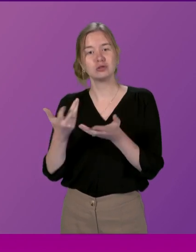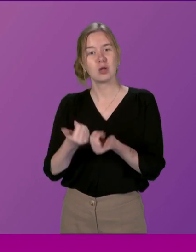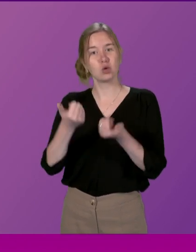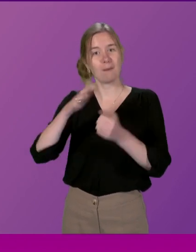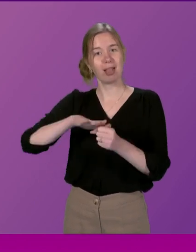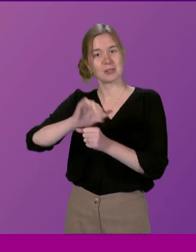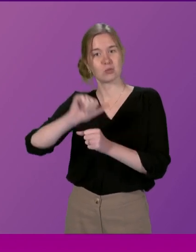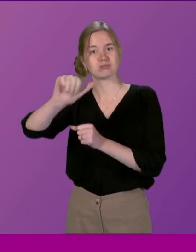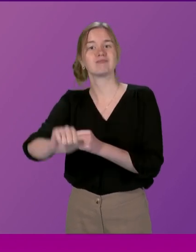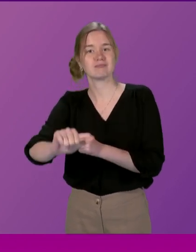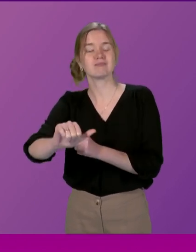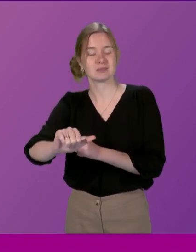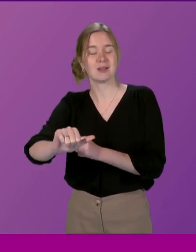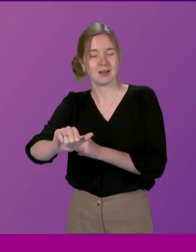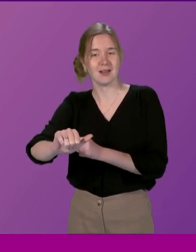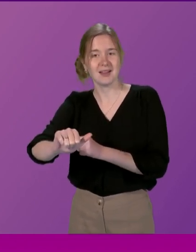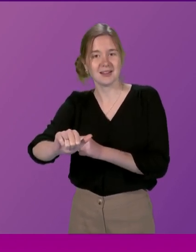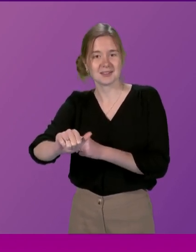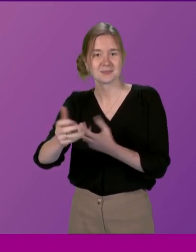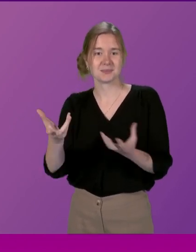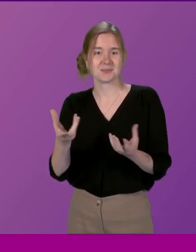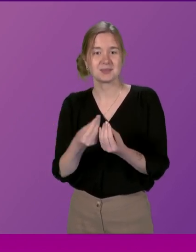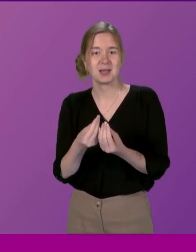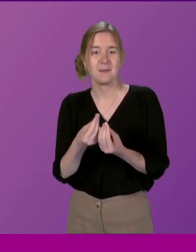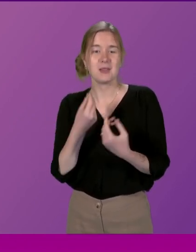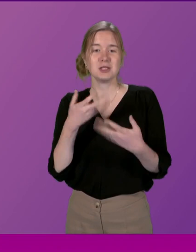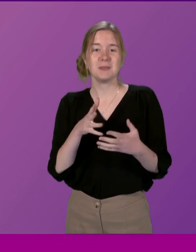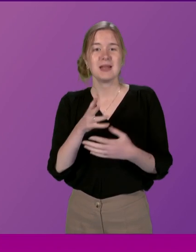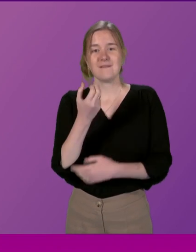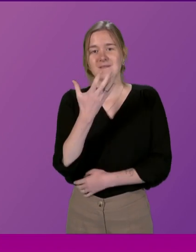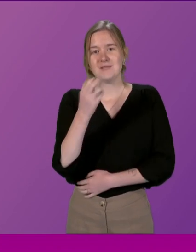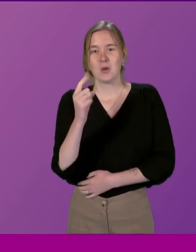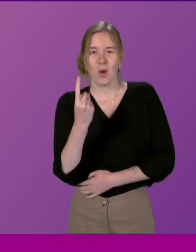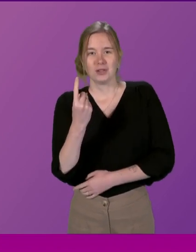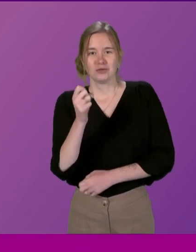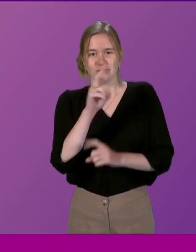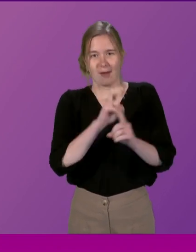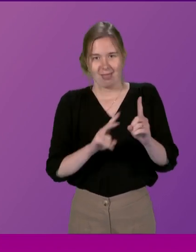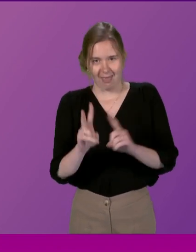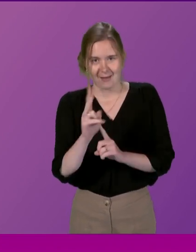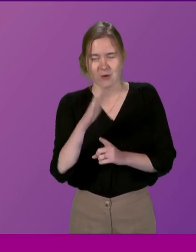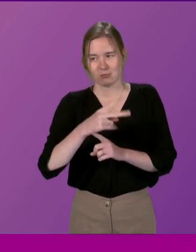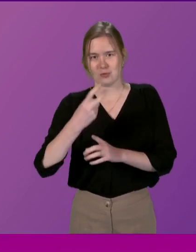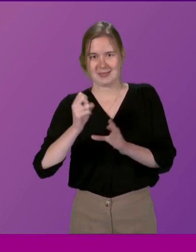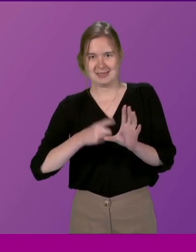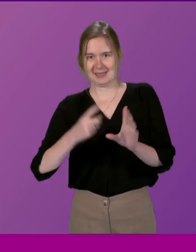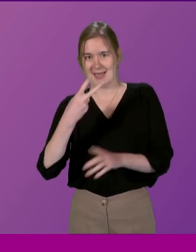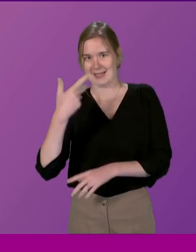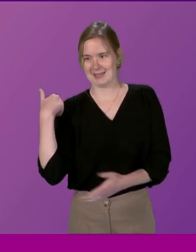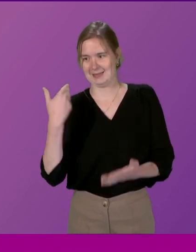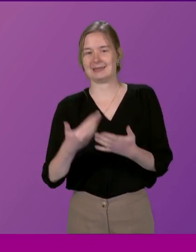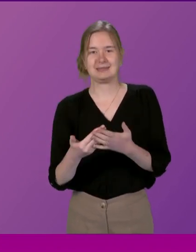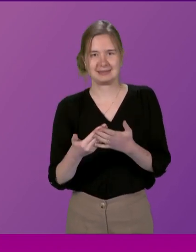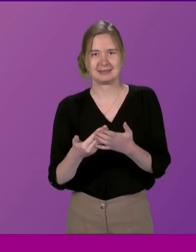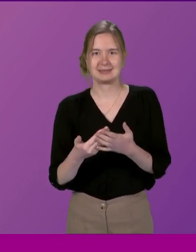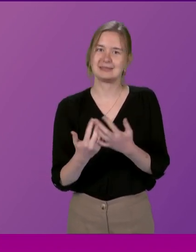forward for us But there's been 51 travelling cabinets since 2008 And it is a mechanism for